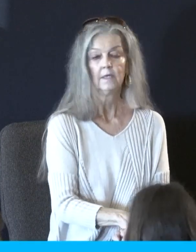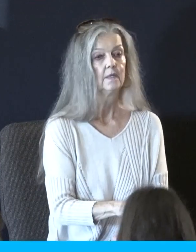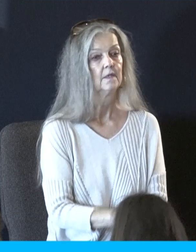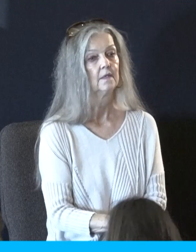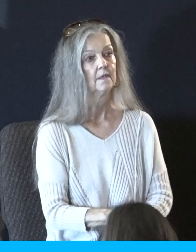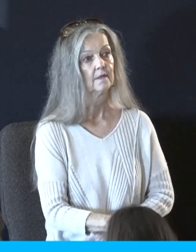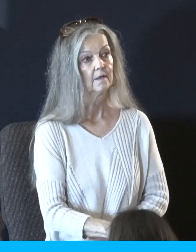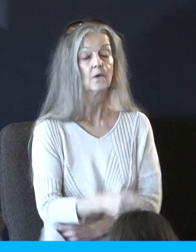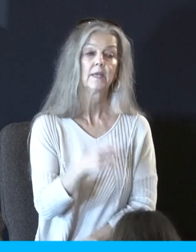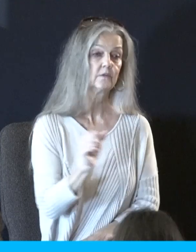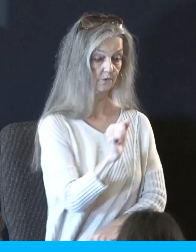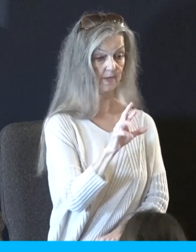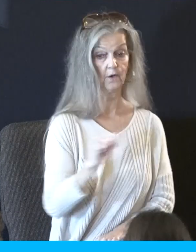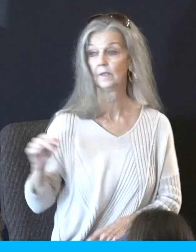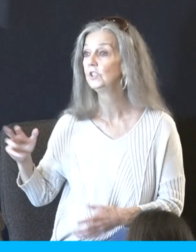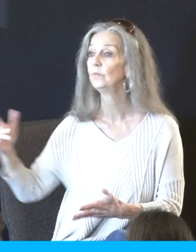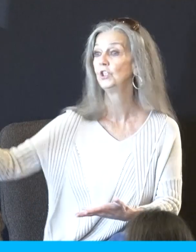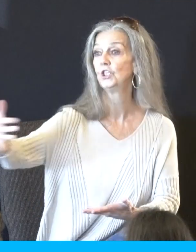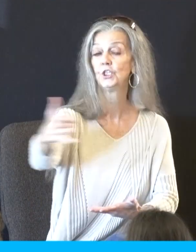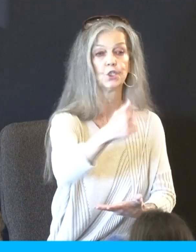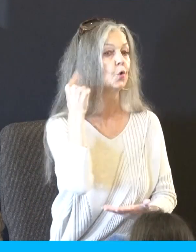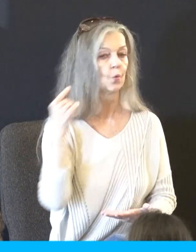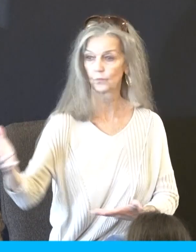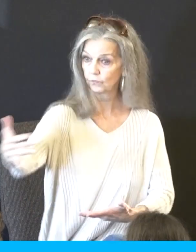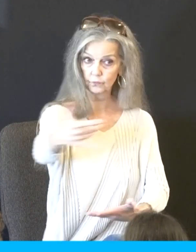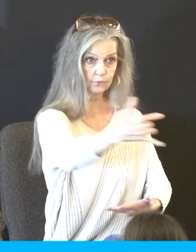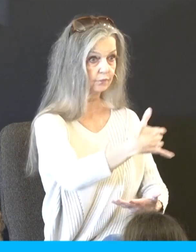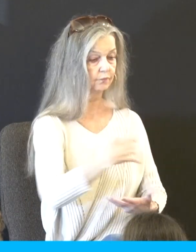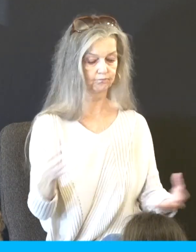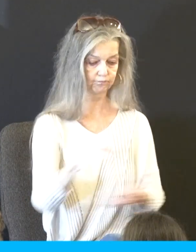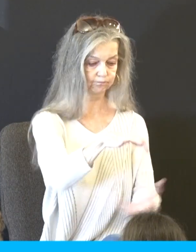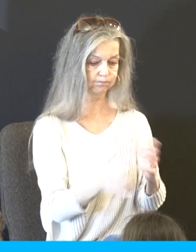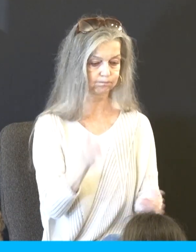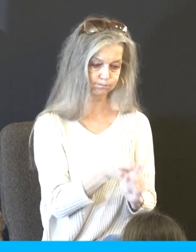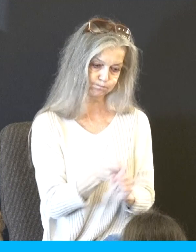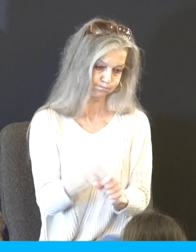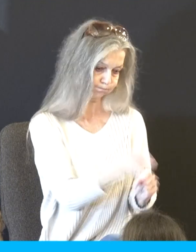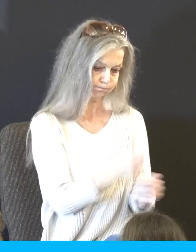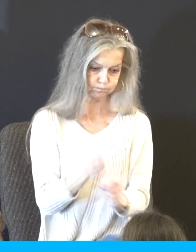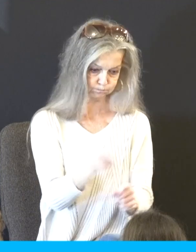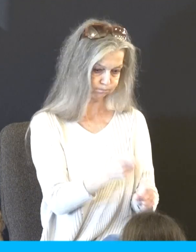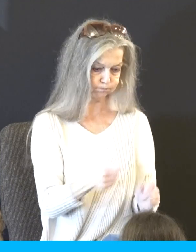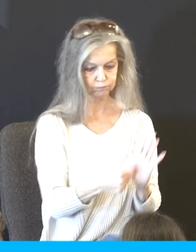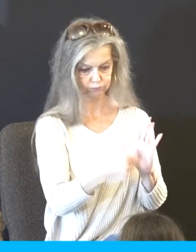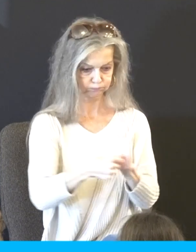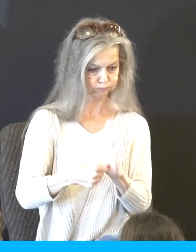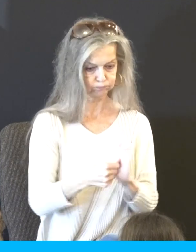their hand, their old golden earrings and other things. He fashioned it with a graving tool after he'd made it, a molten calf until, and